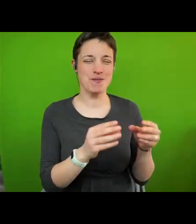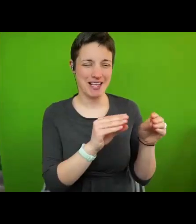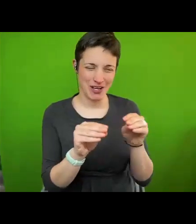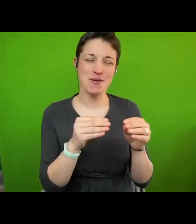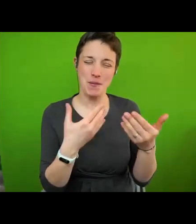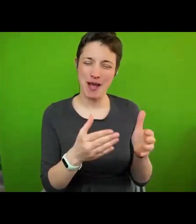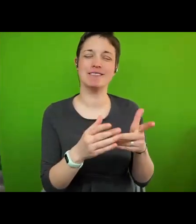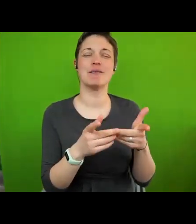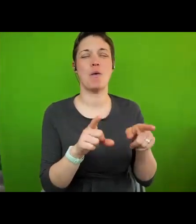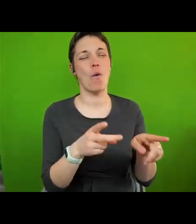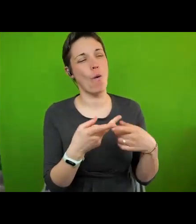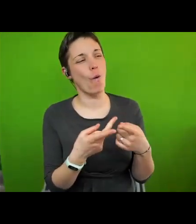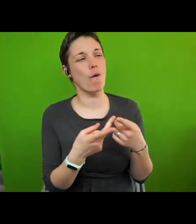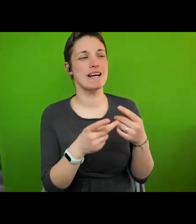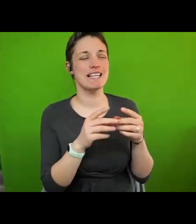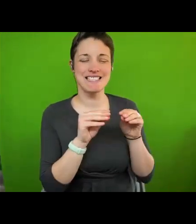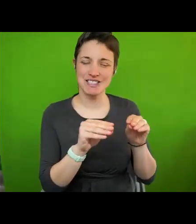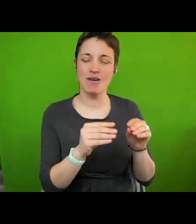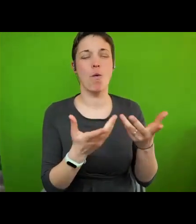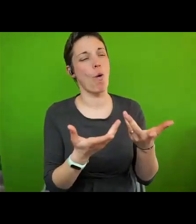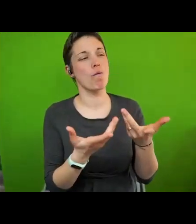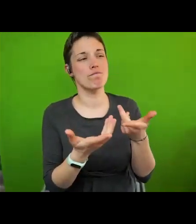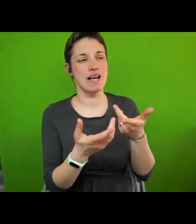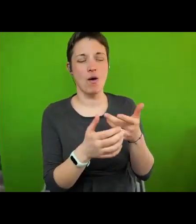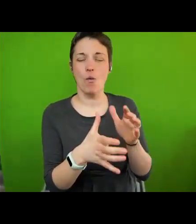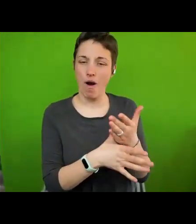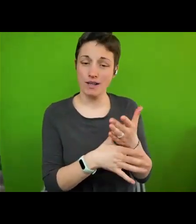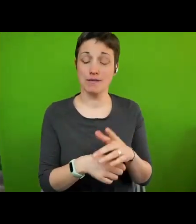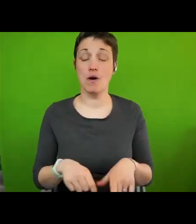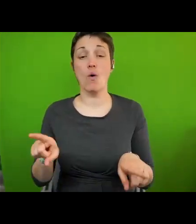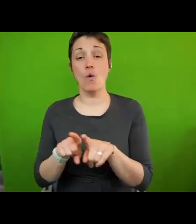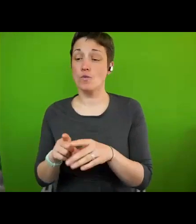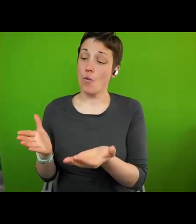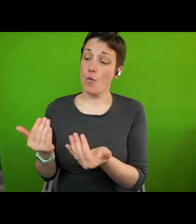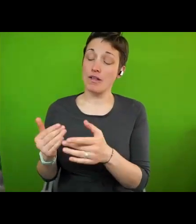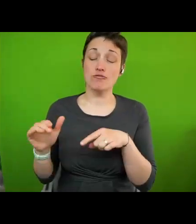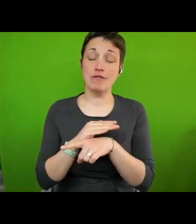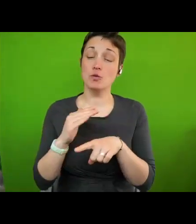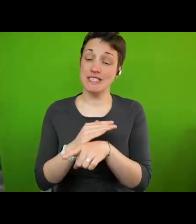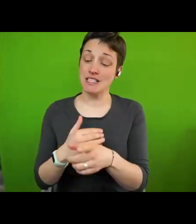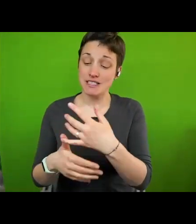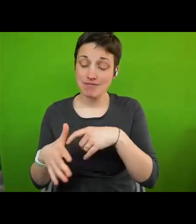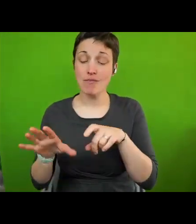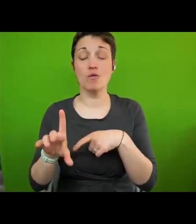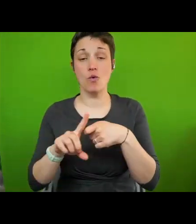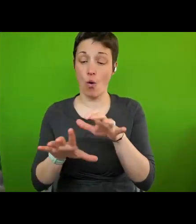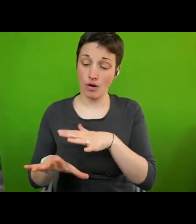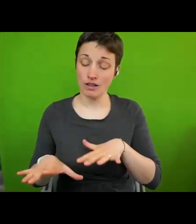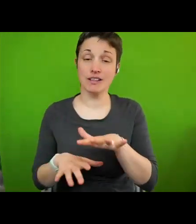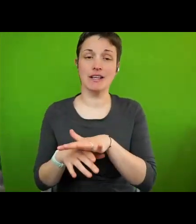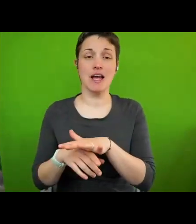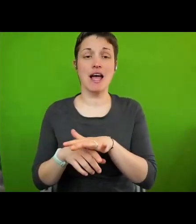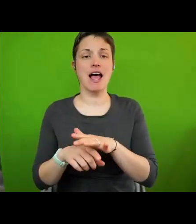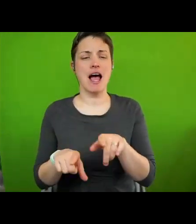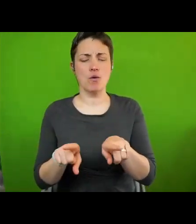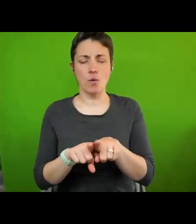impressive efforts for welcome refugees within the city, and the important ongoing work of the Poverty Truth